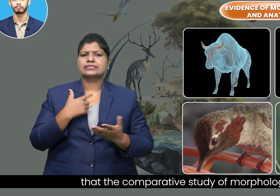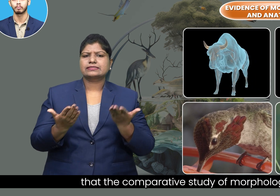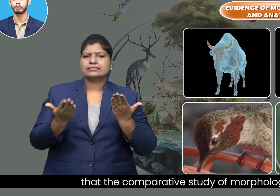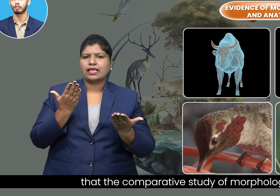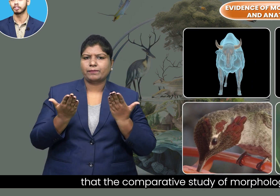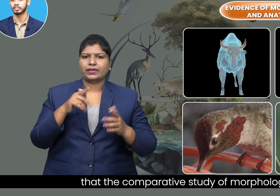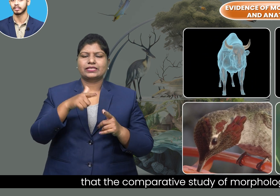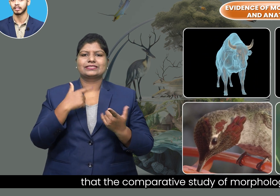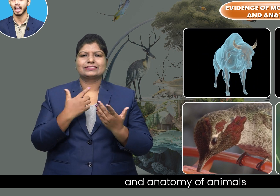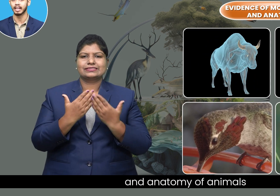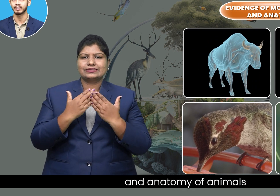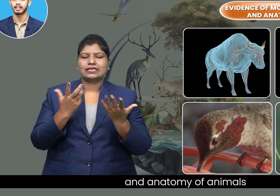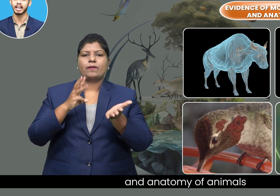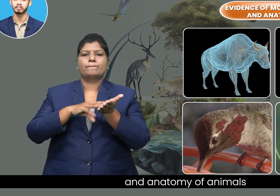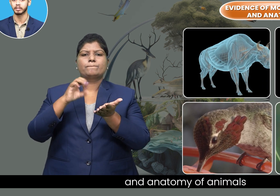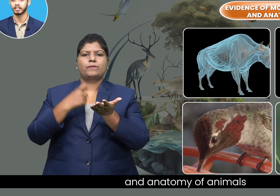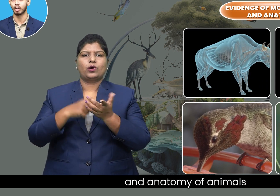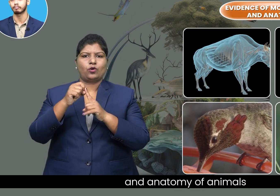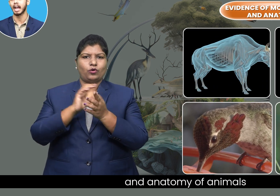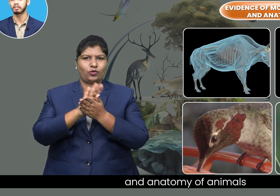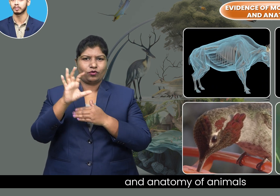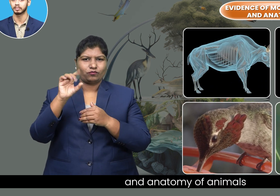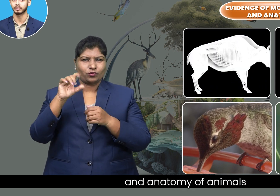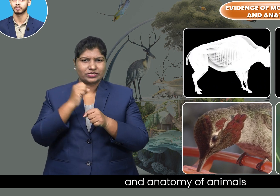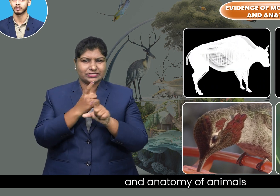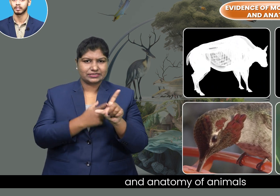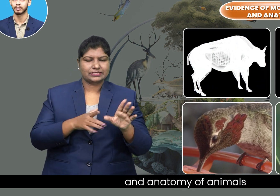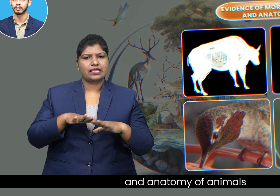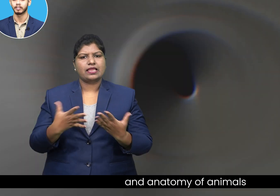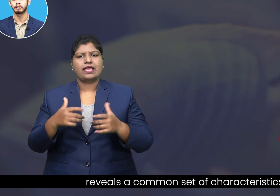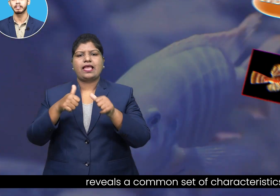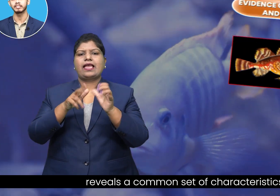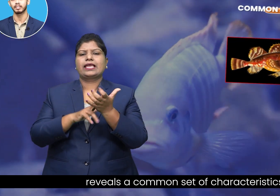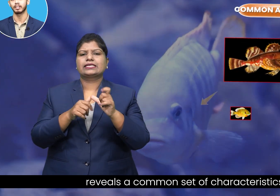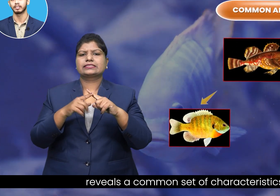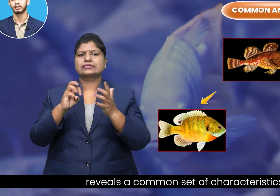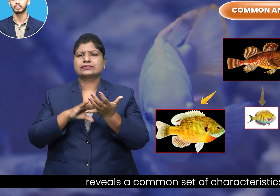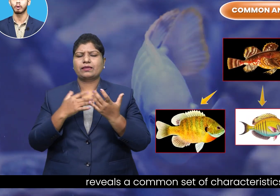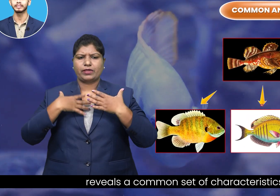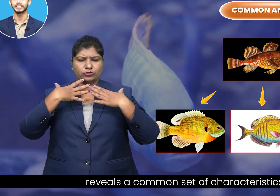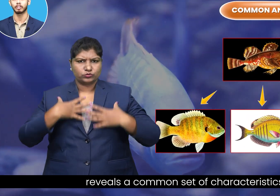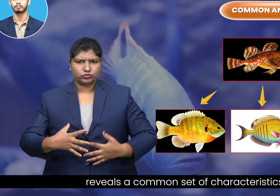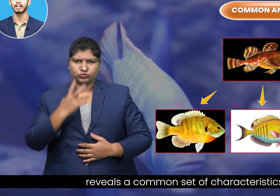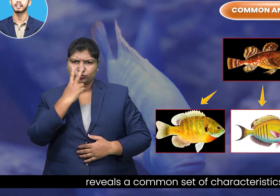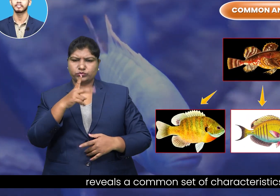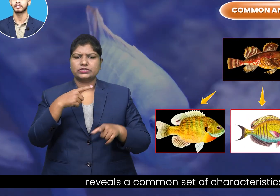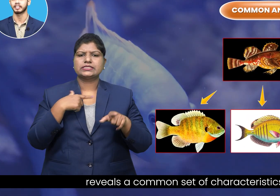morphology and anatomy of animals reveals a common set of characteristics.